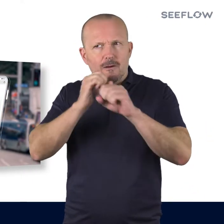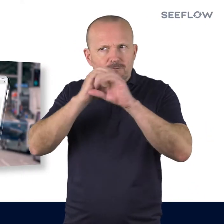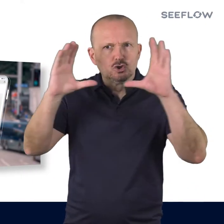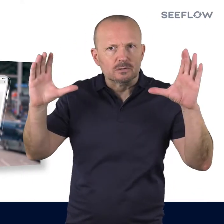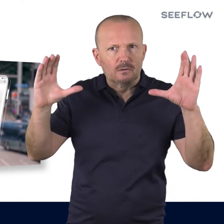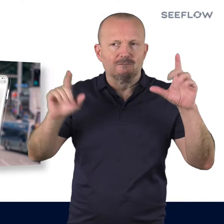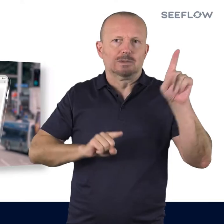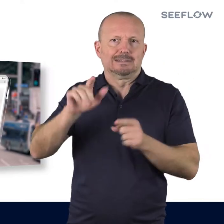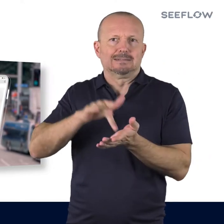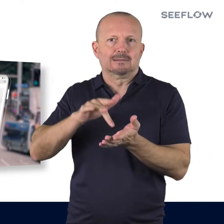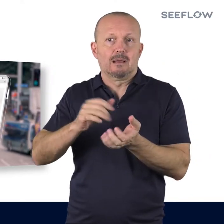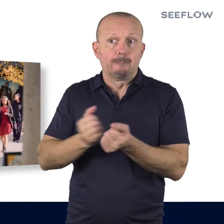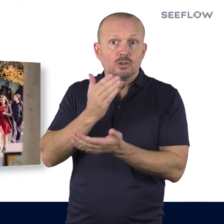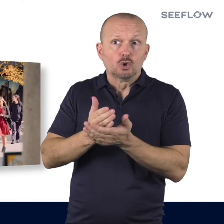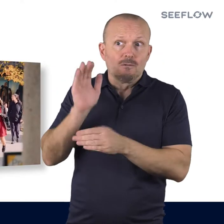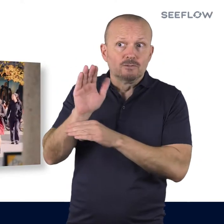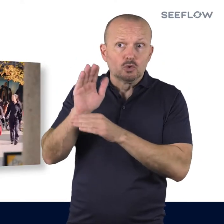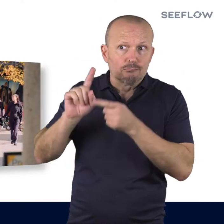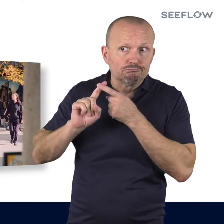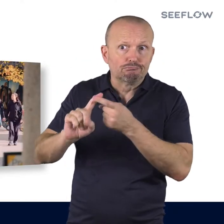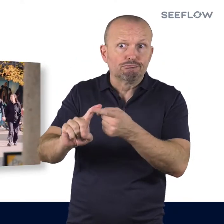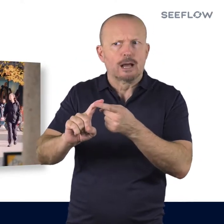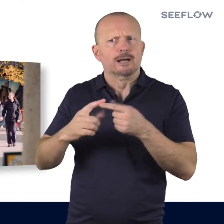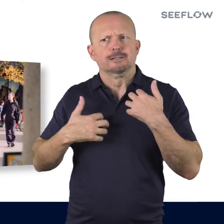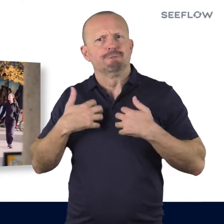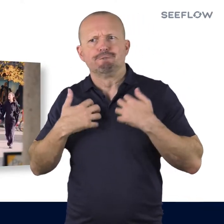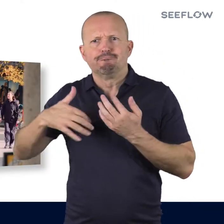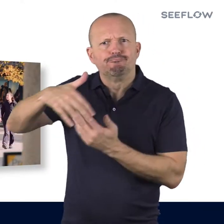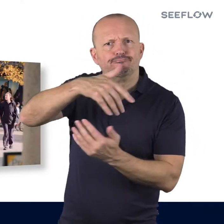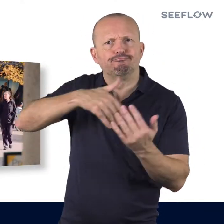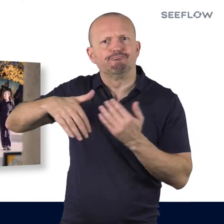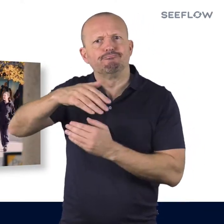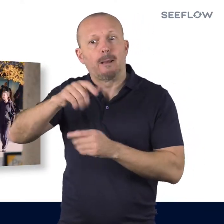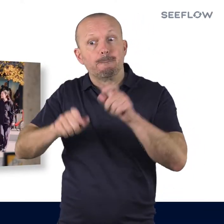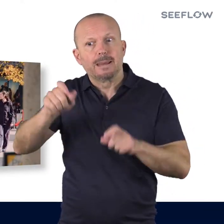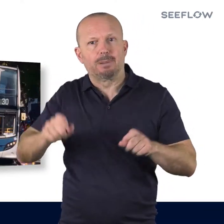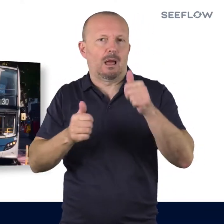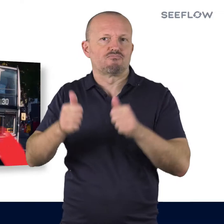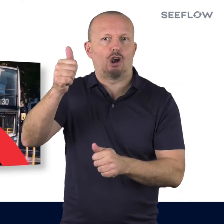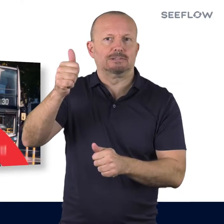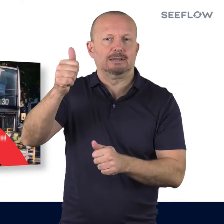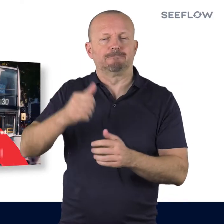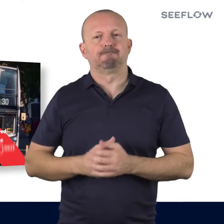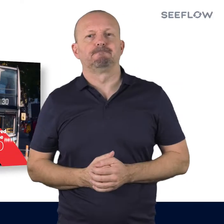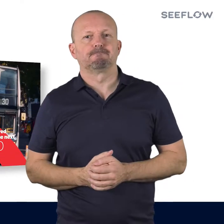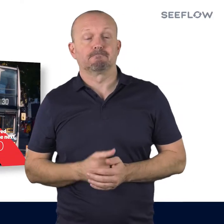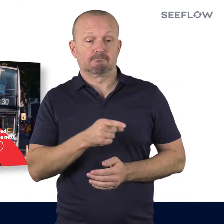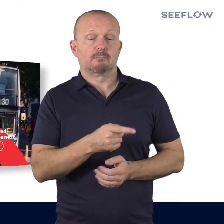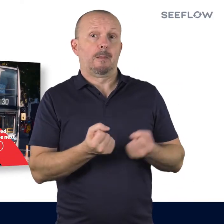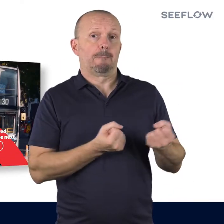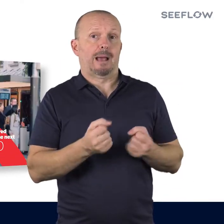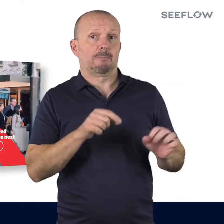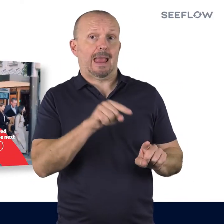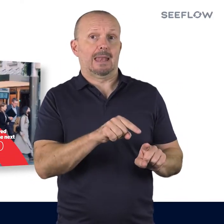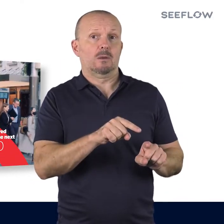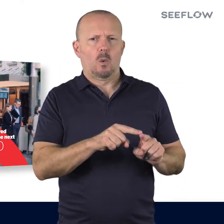for the city centre to ensure it remains a vibrant place where people are the priority. The City Centre Bus Plan would